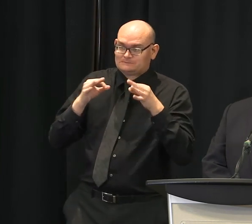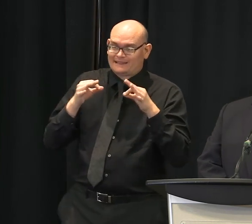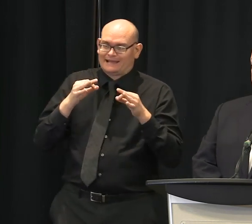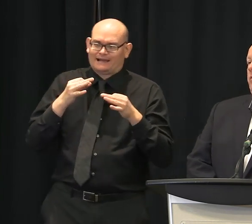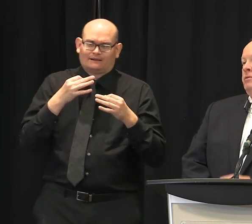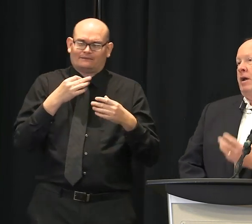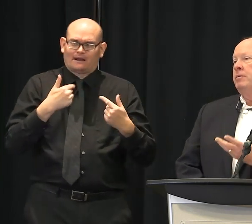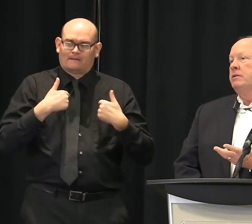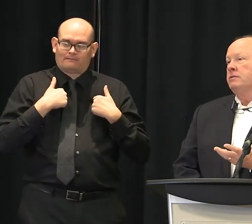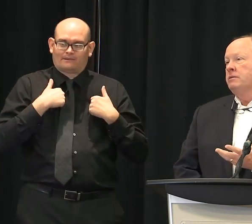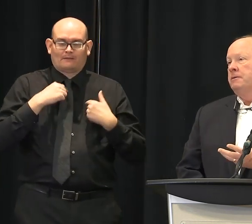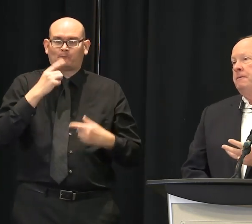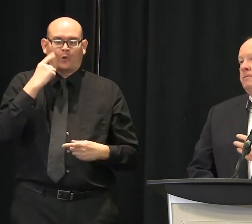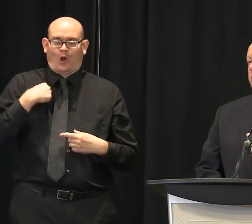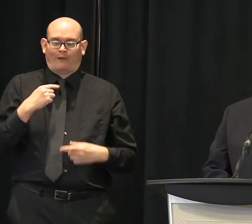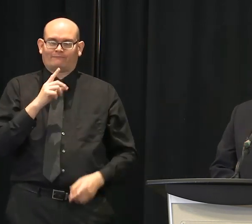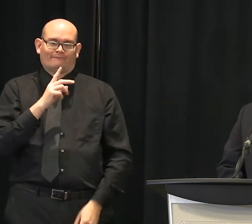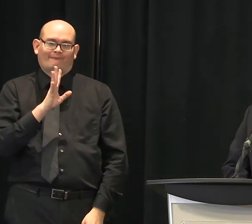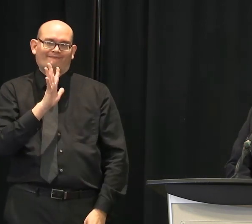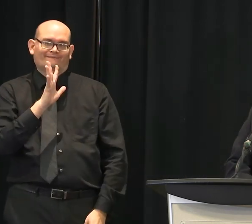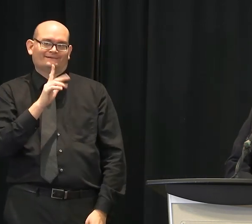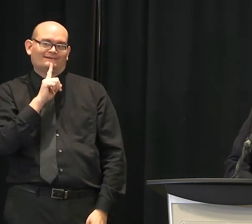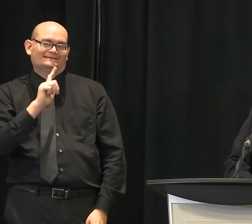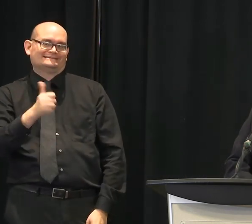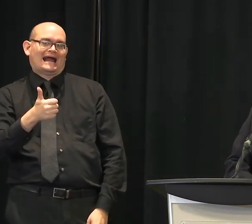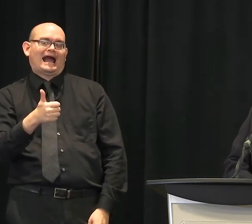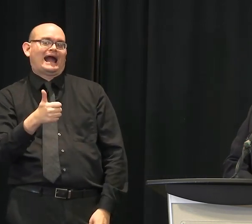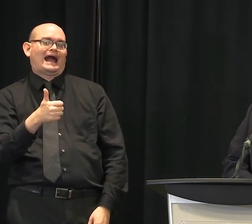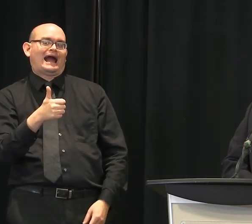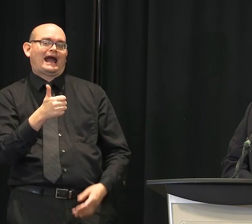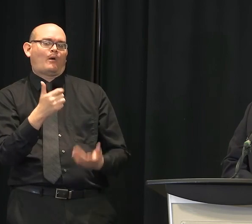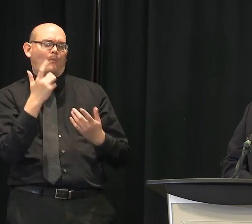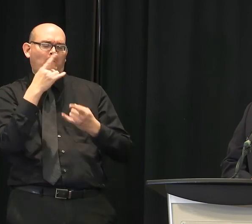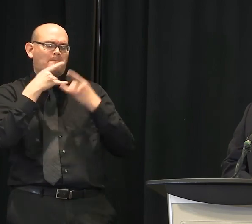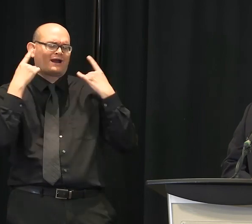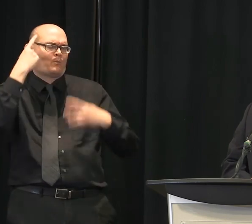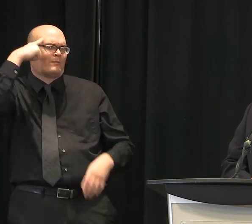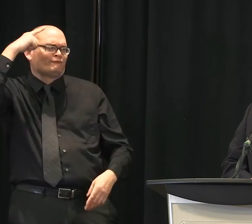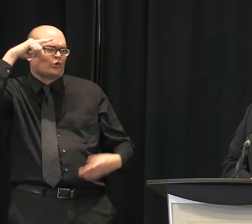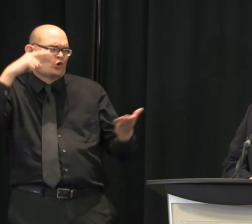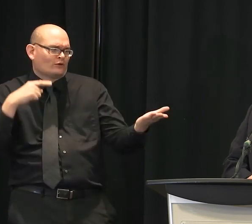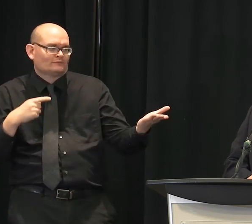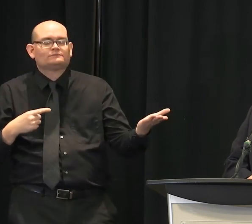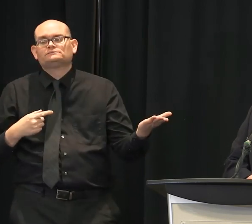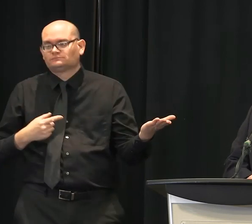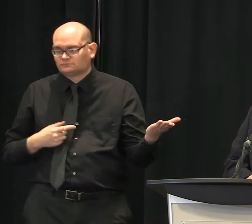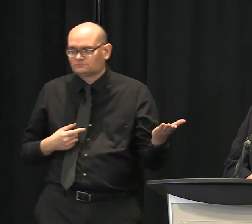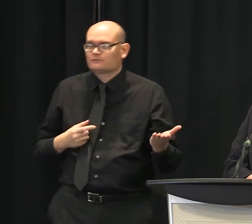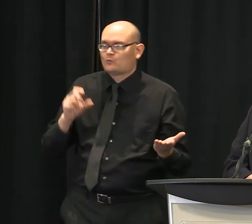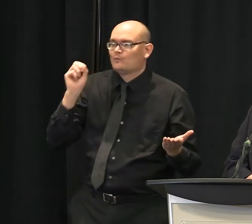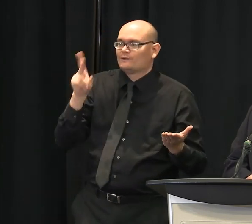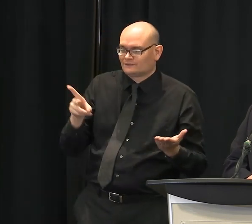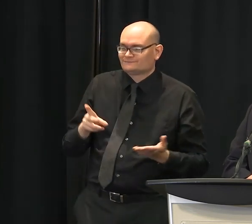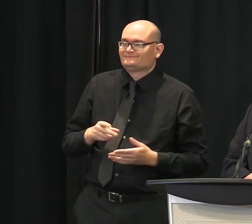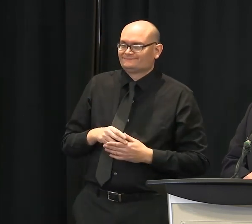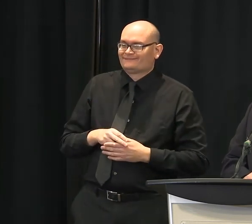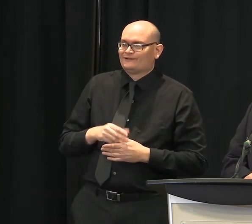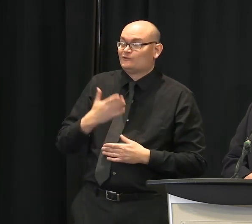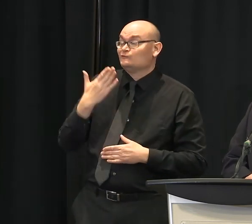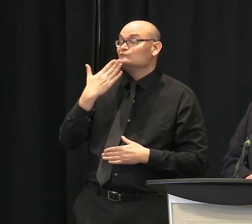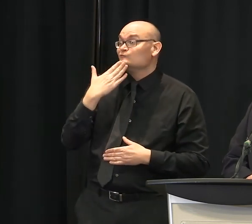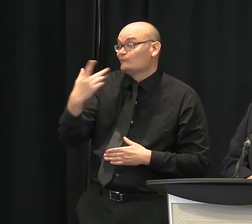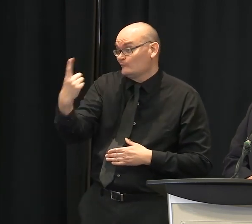this is a disease spread by droplets. So you wear the mask actually to protect others around you, you know, but at the same time,